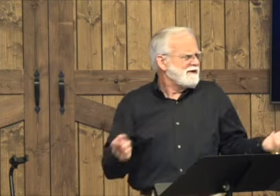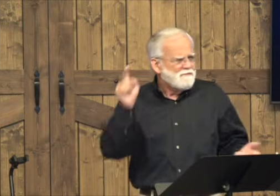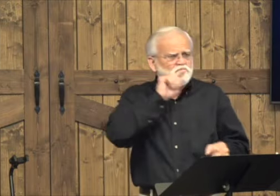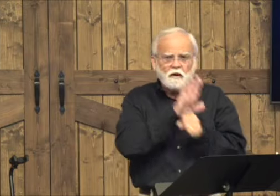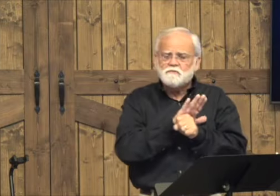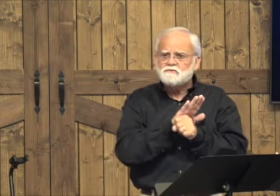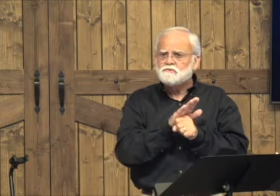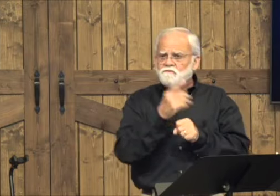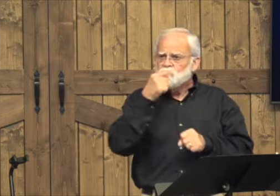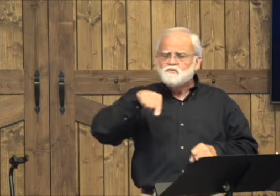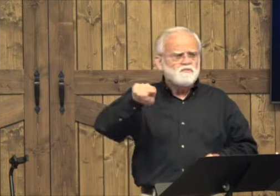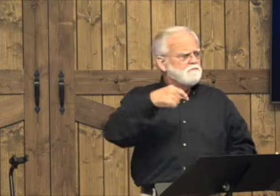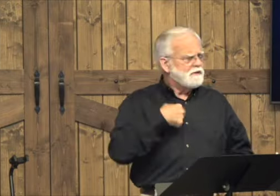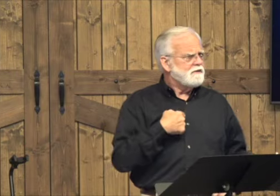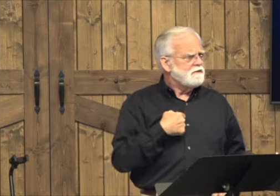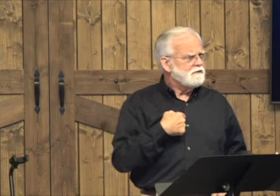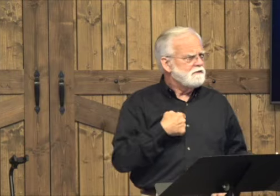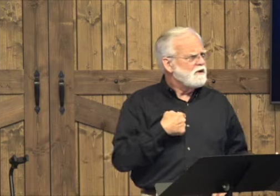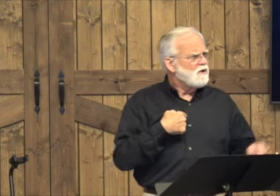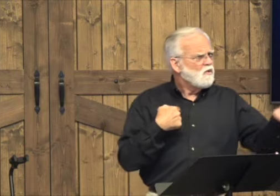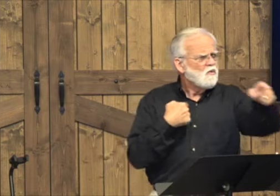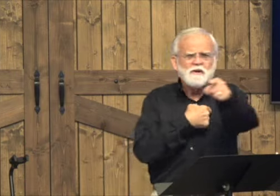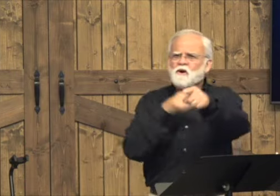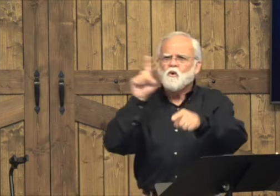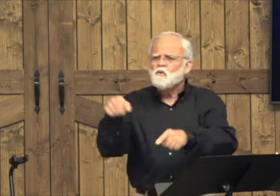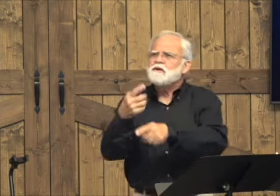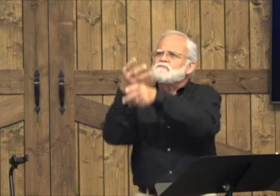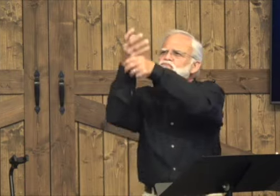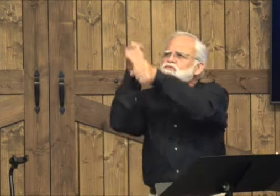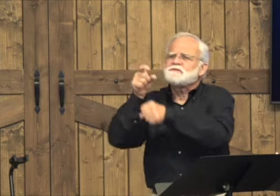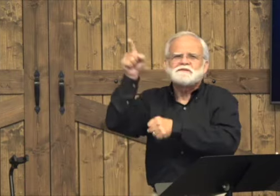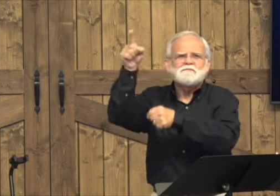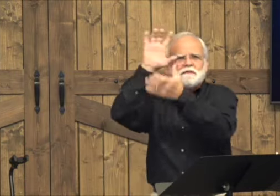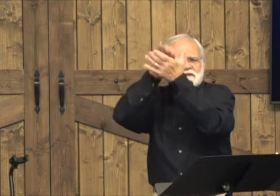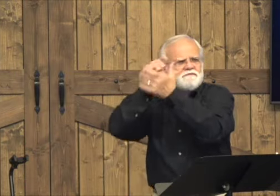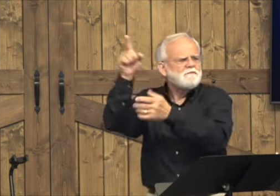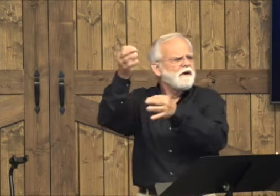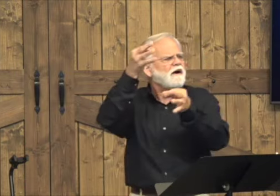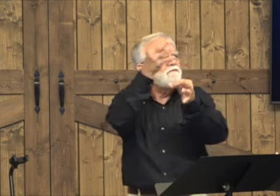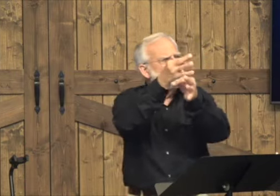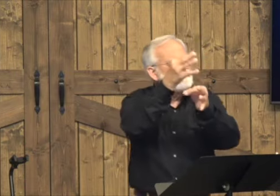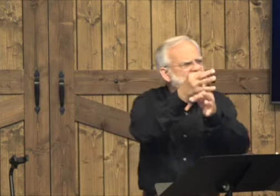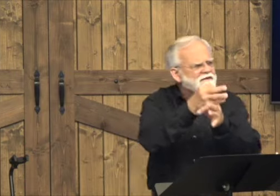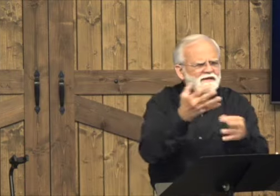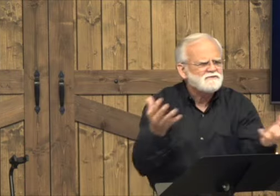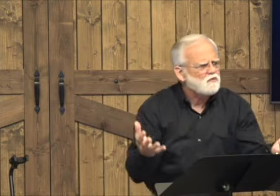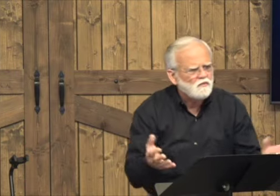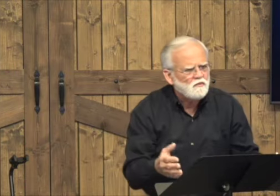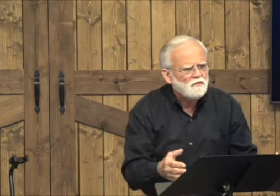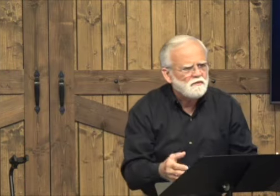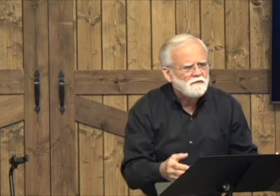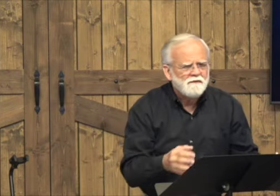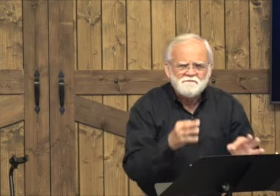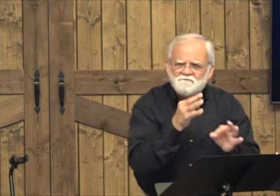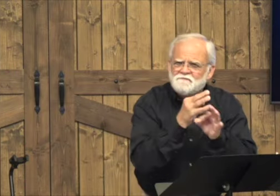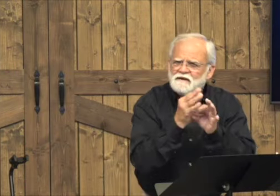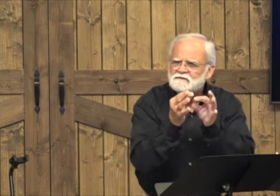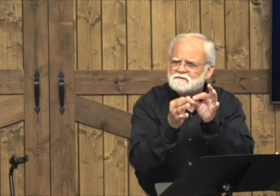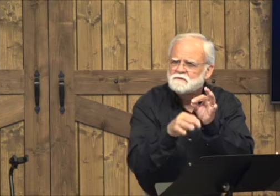He tells us that He will do everything that He has promised and that we only need to trust Him. We only have to have